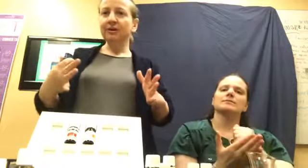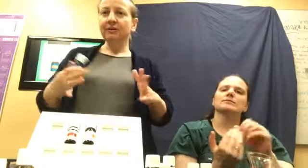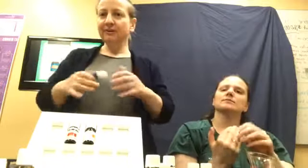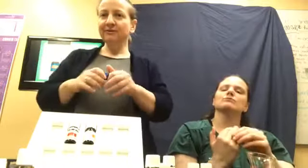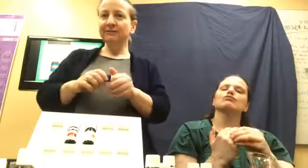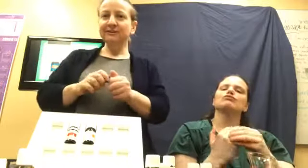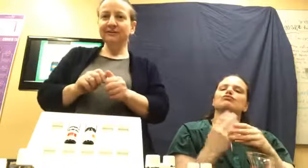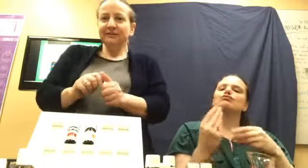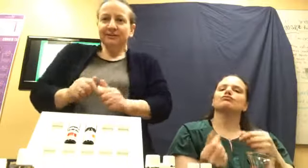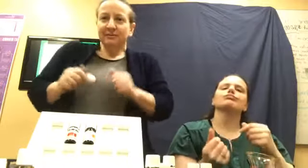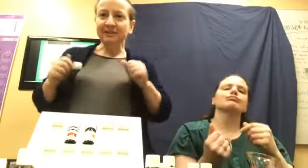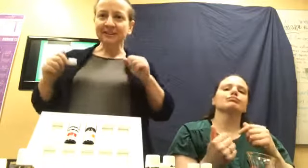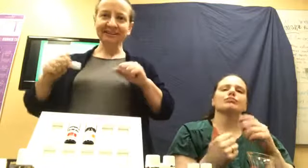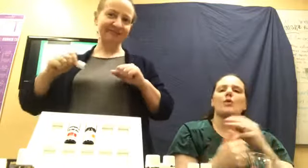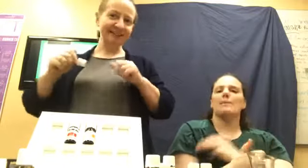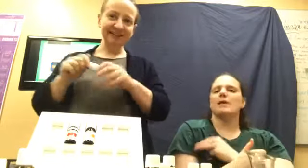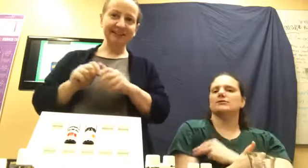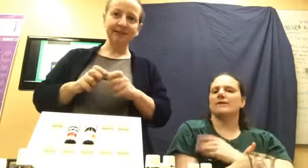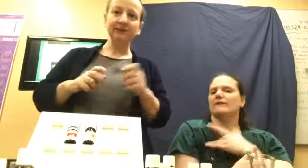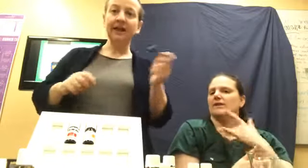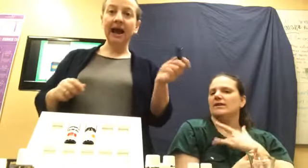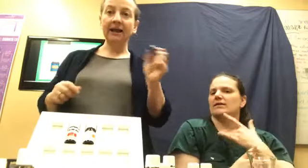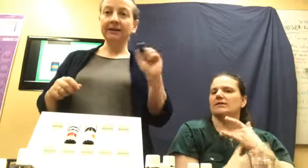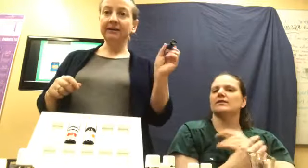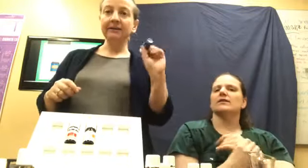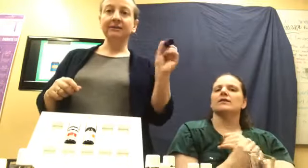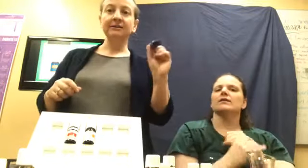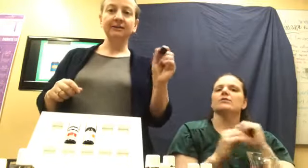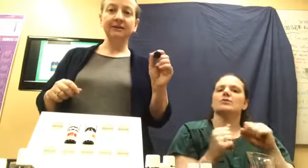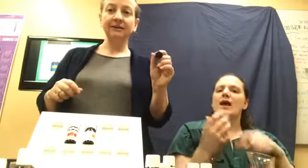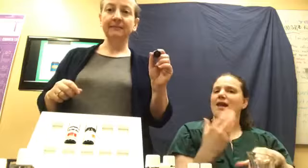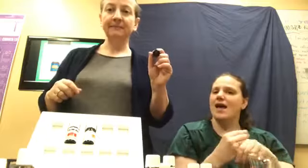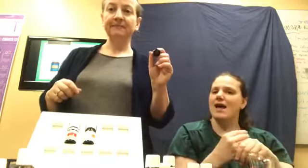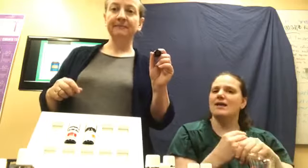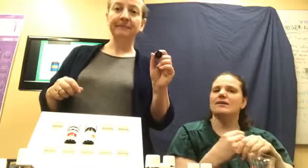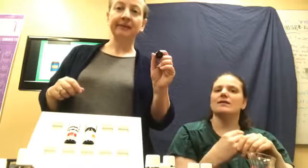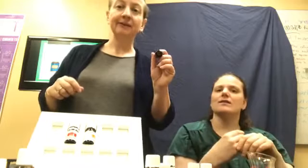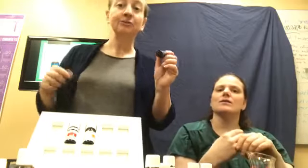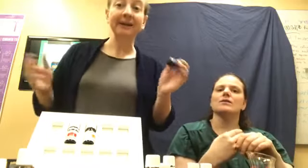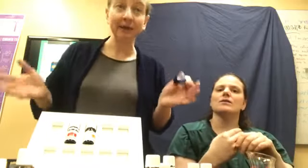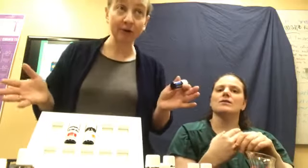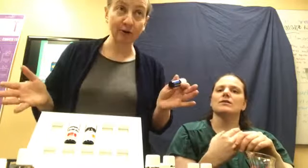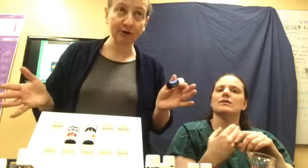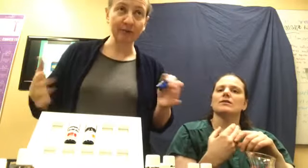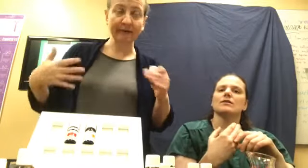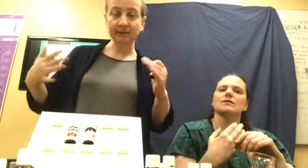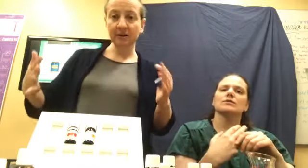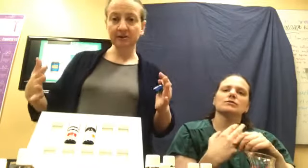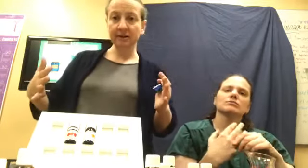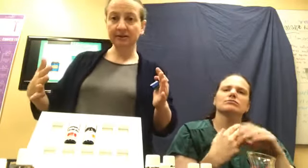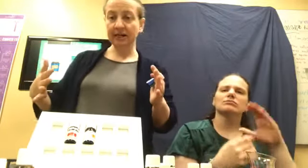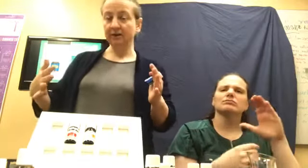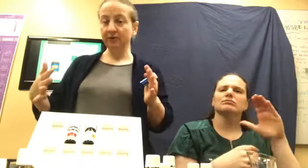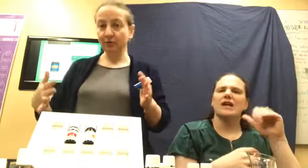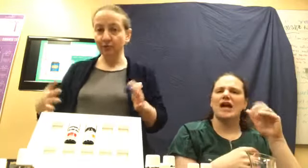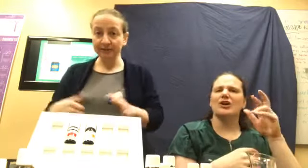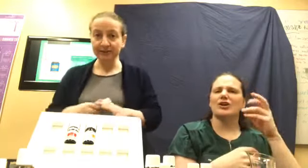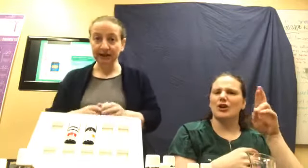those, those muscly feelings. You can add it to some, to a carrier oil. We haven't talked about carrier oils yet.